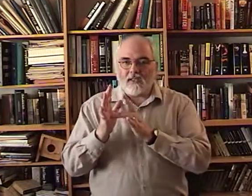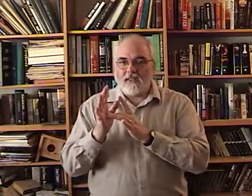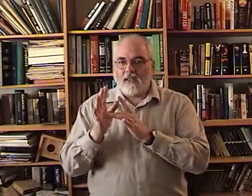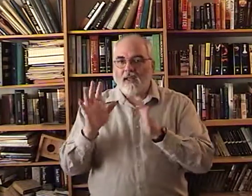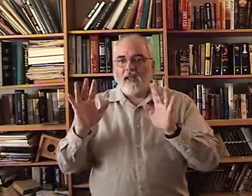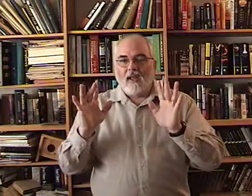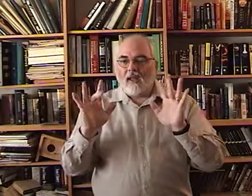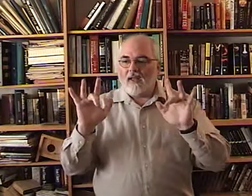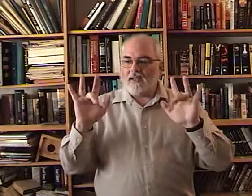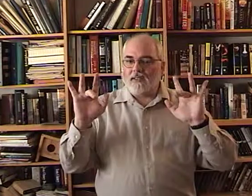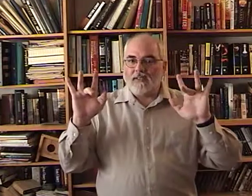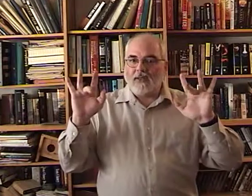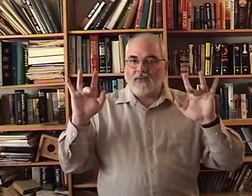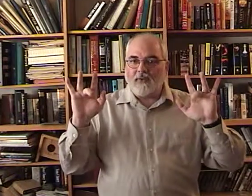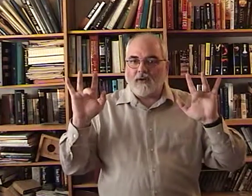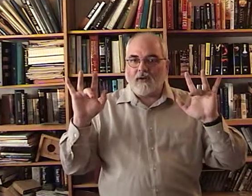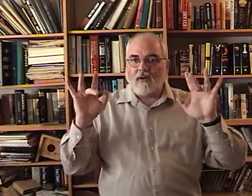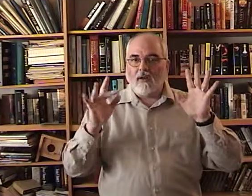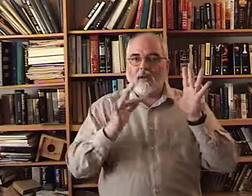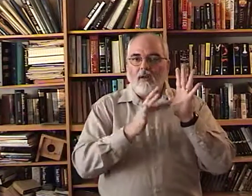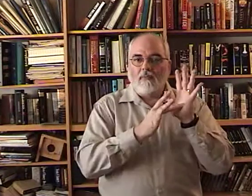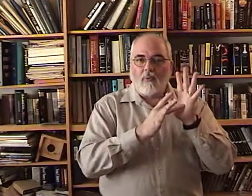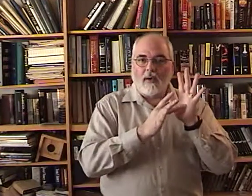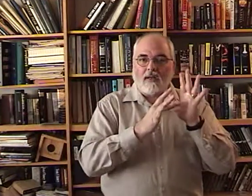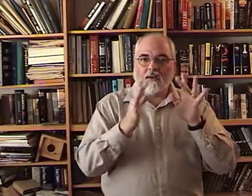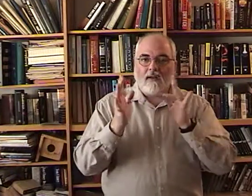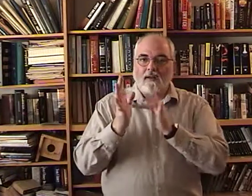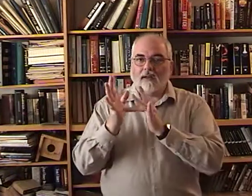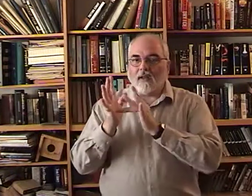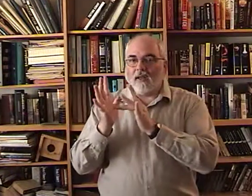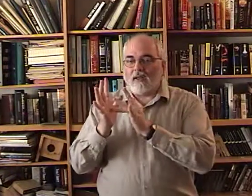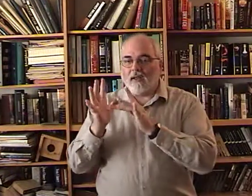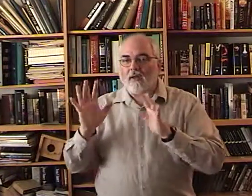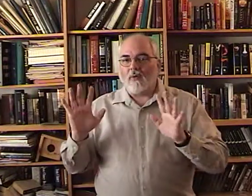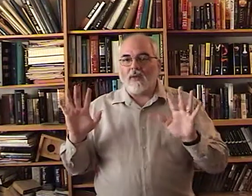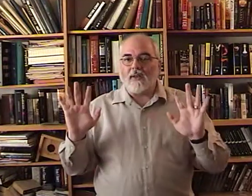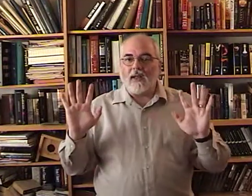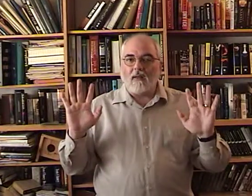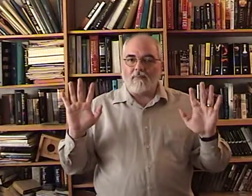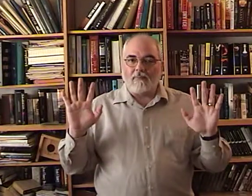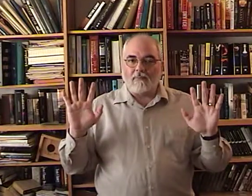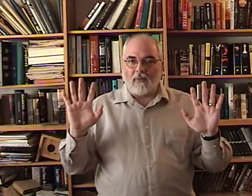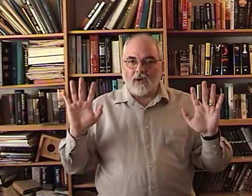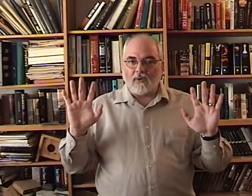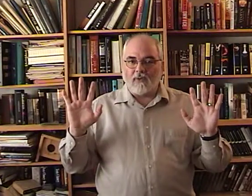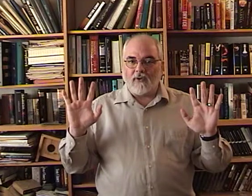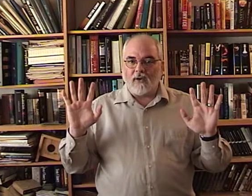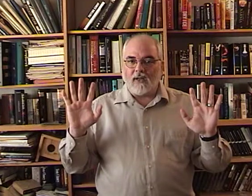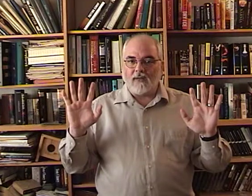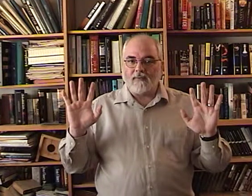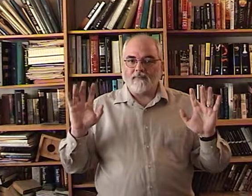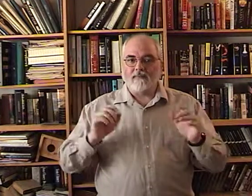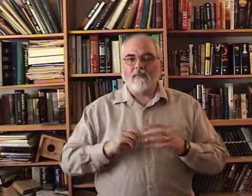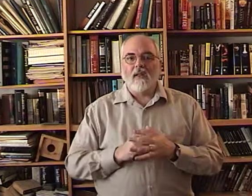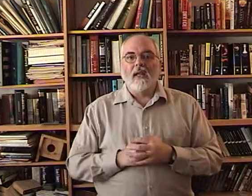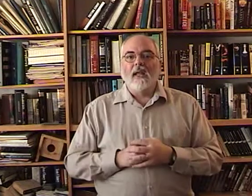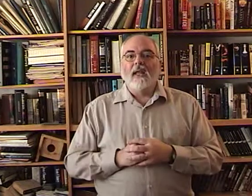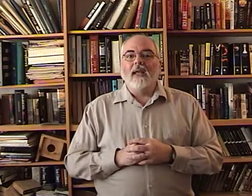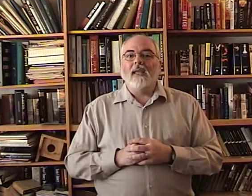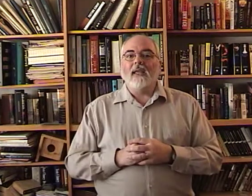And it's the center finger. finger. Pointed to where the nail marks would have gone in. He